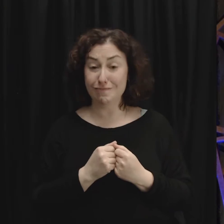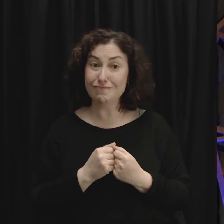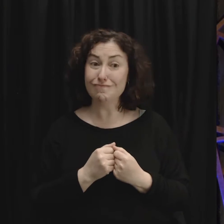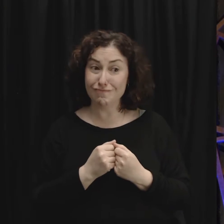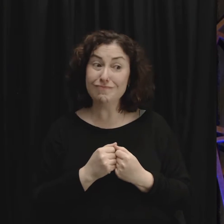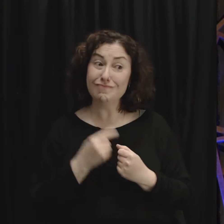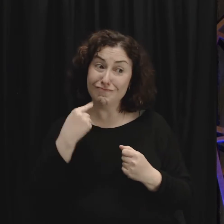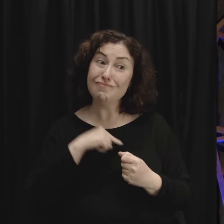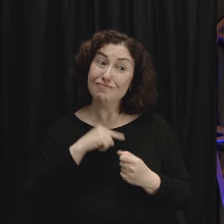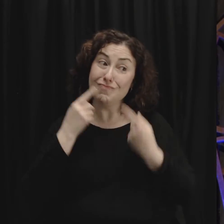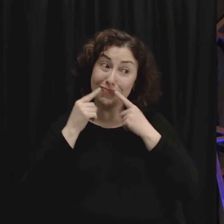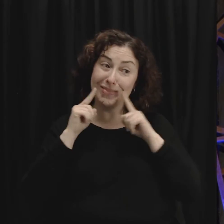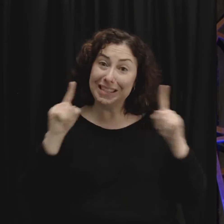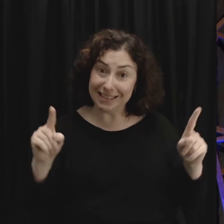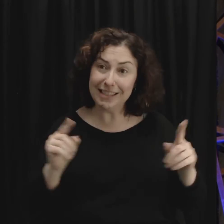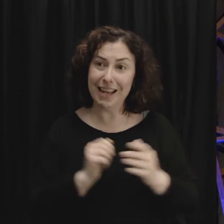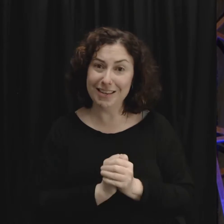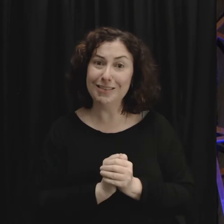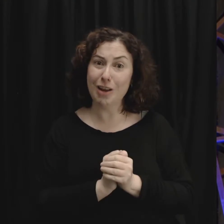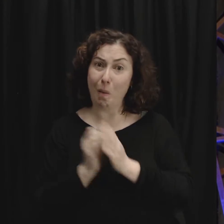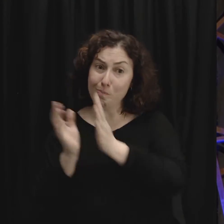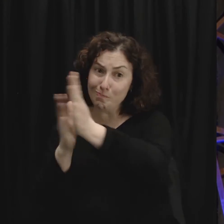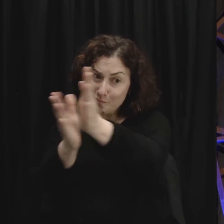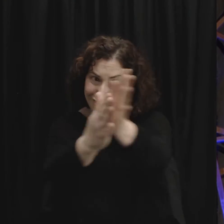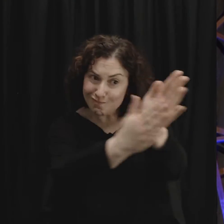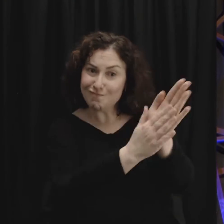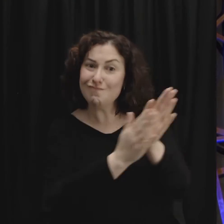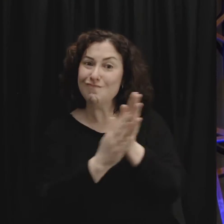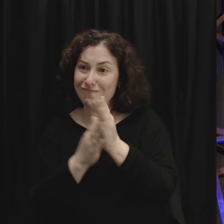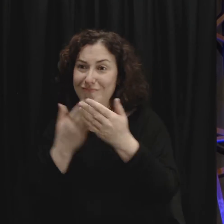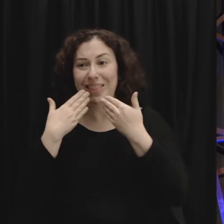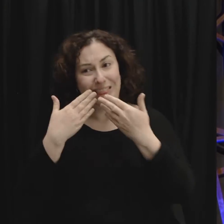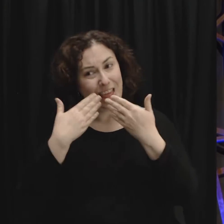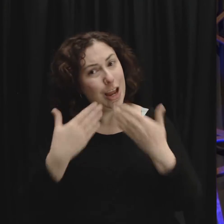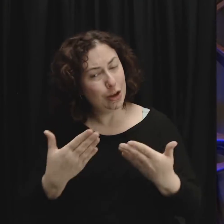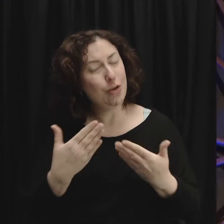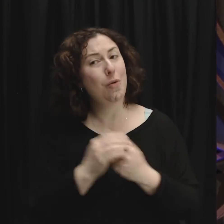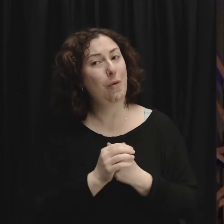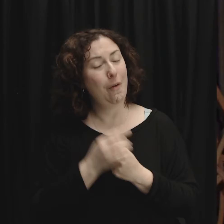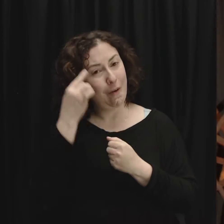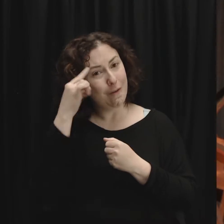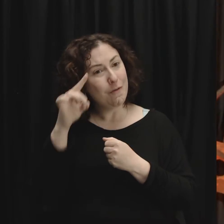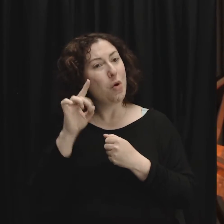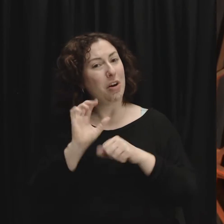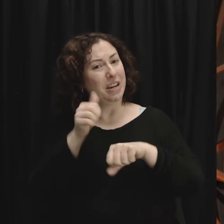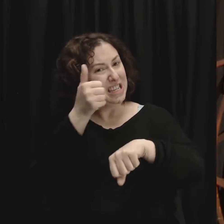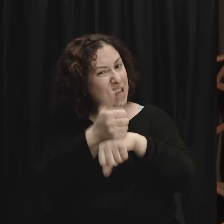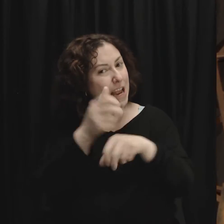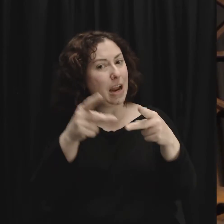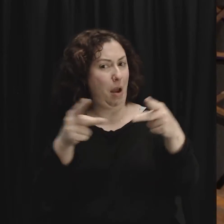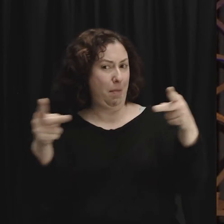we do a pretty good job of that. So to all of you in the Rescue Church, thank you for making this church a place that is welcoming to others.